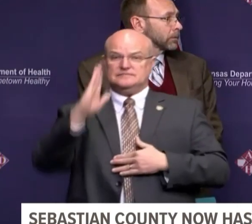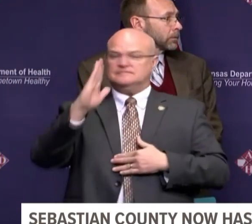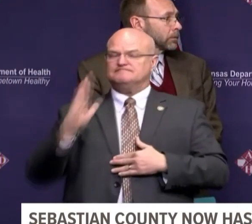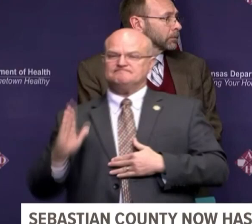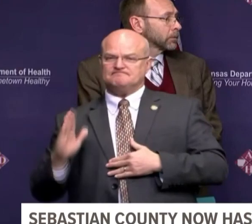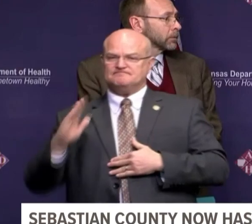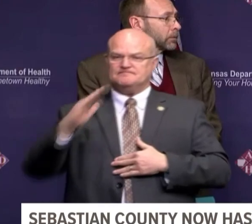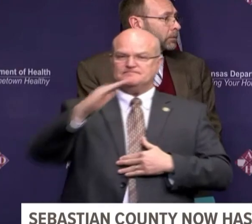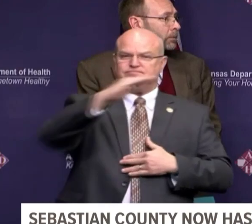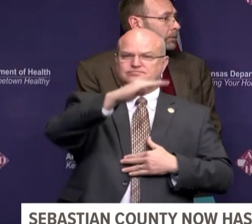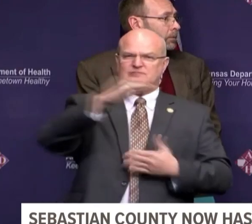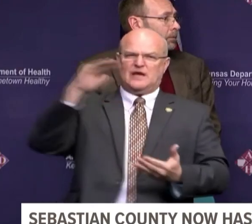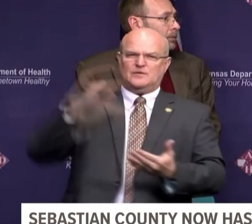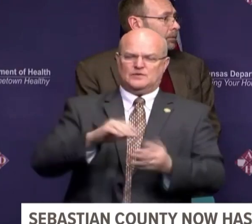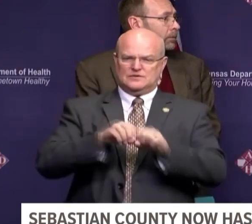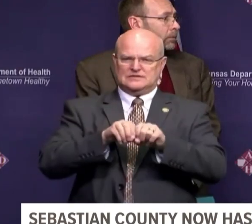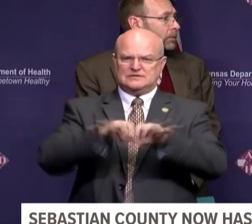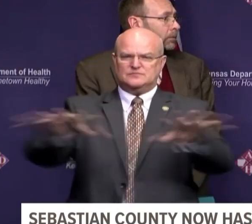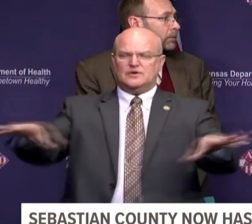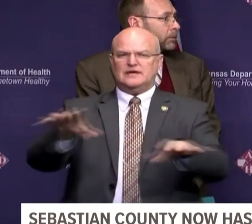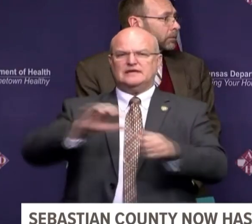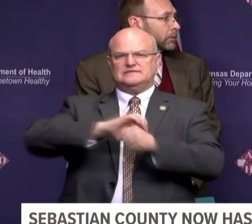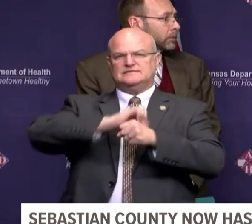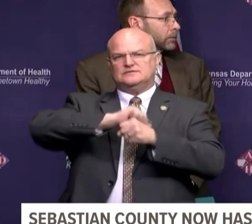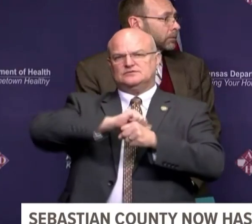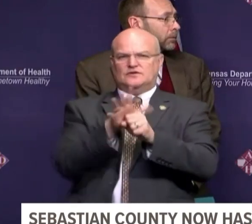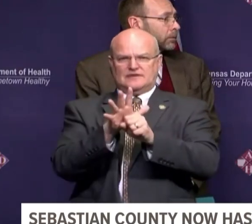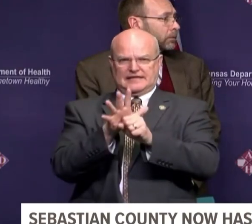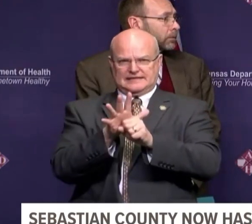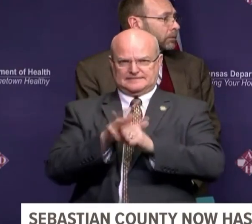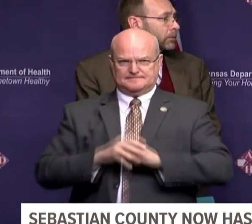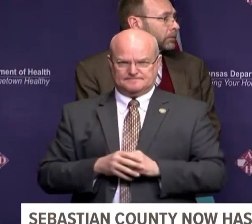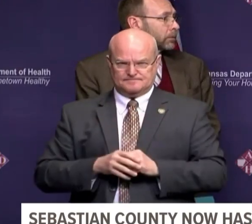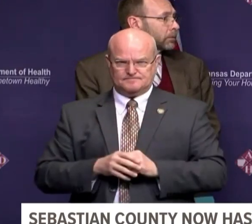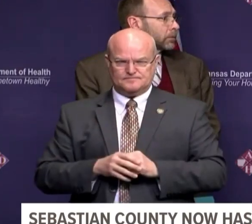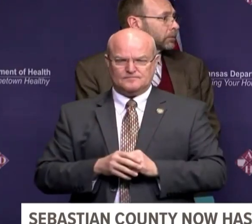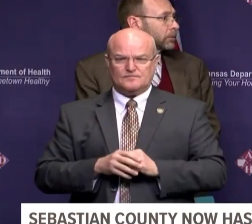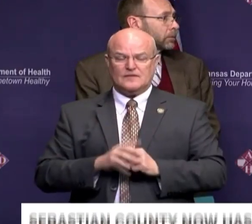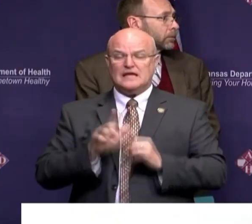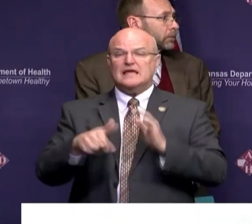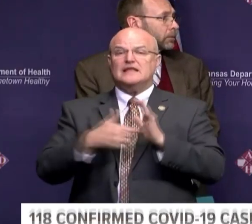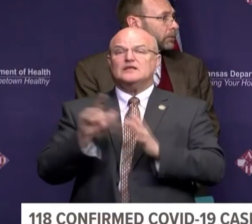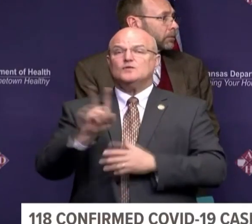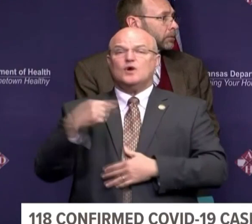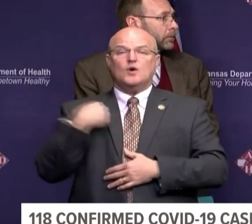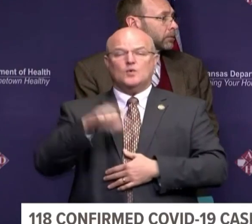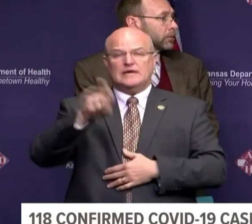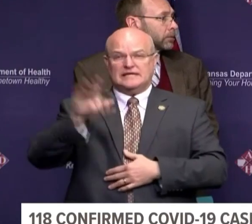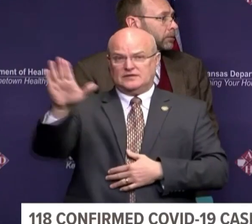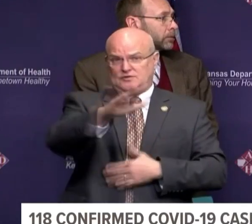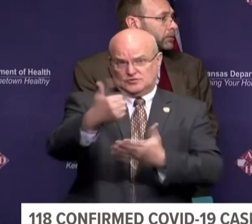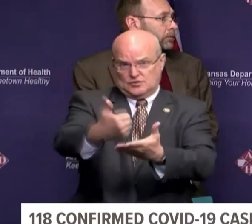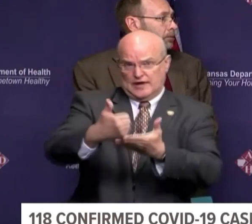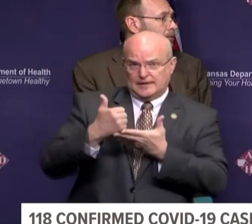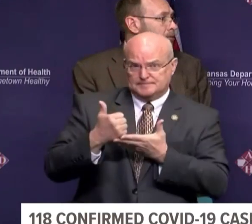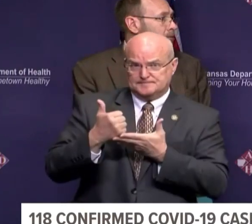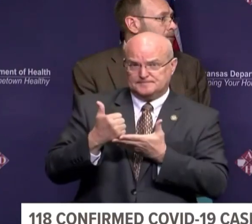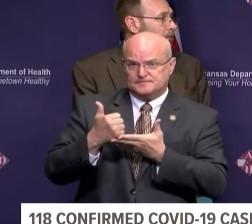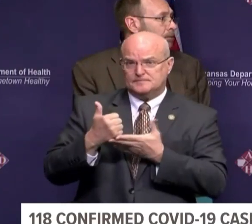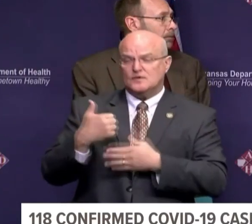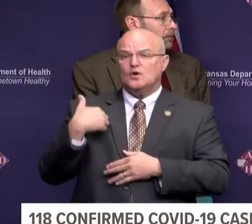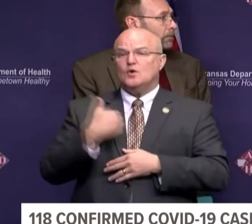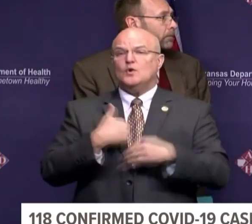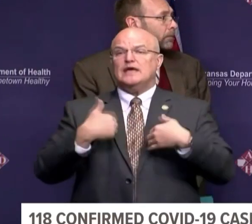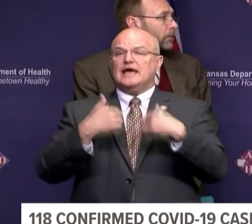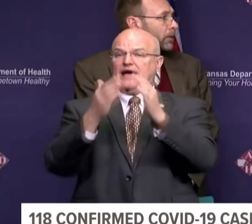and to reduce the spread of COVID-19. And this is where we need everyone's help. We